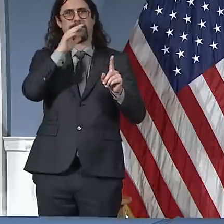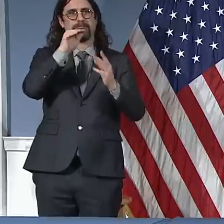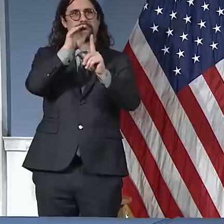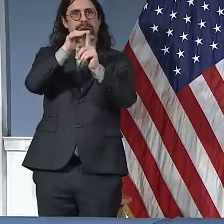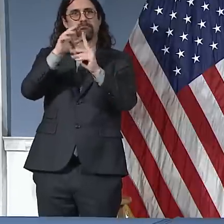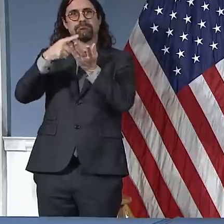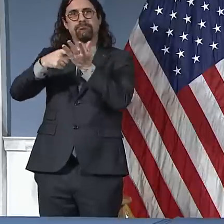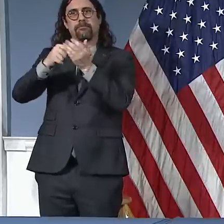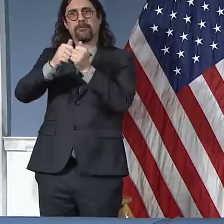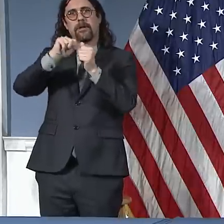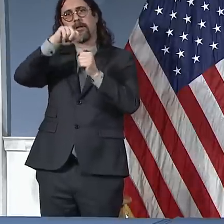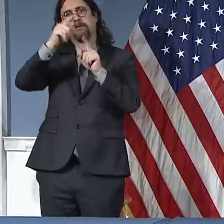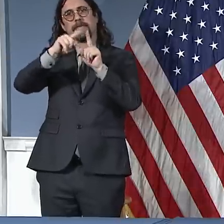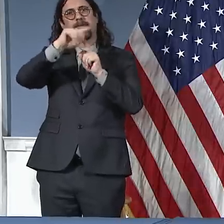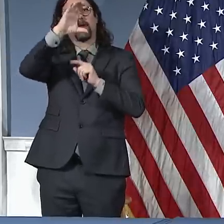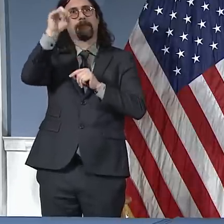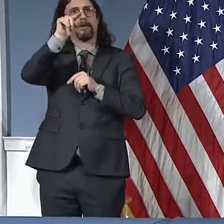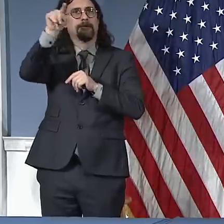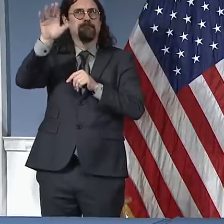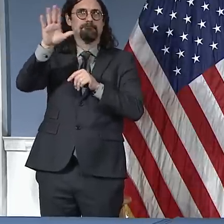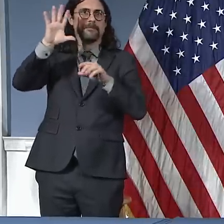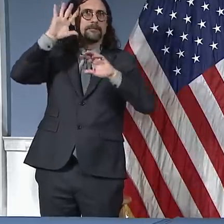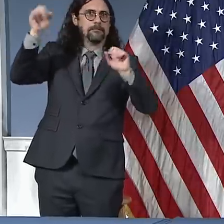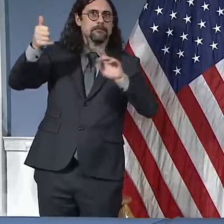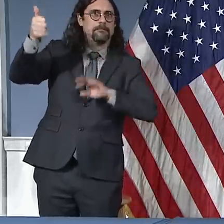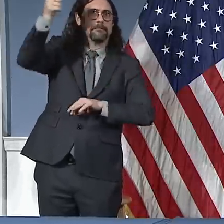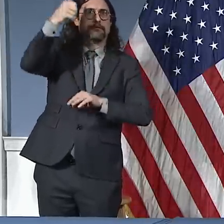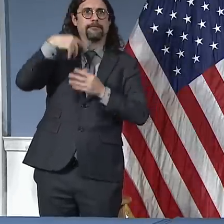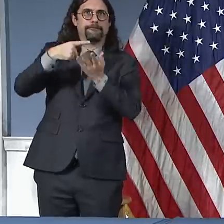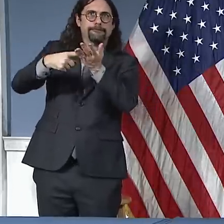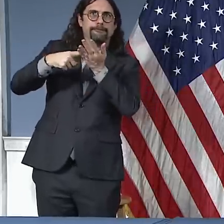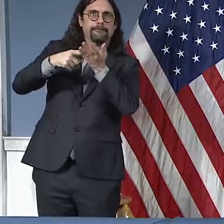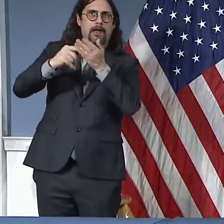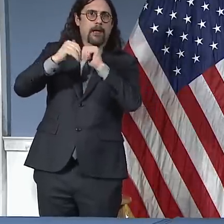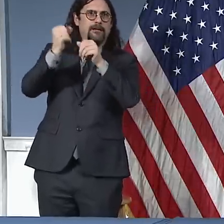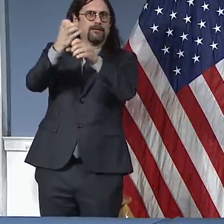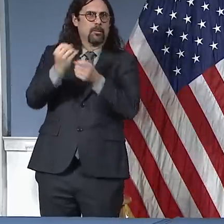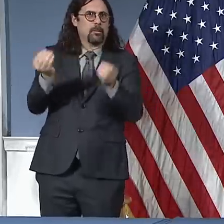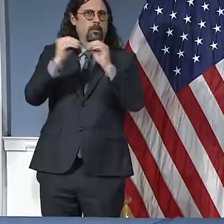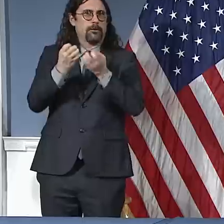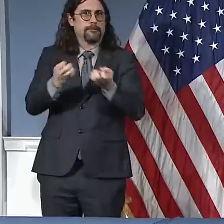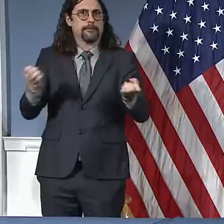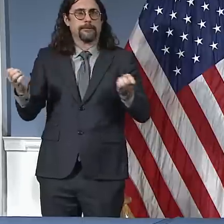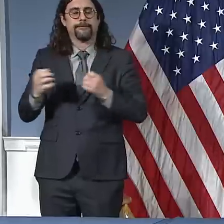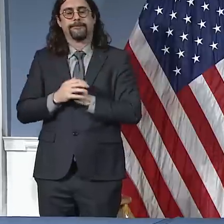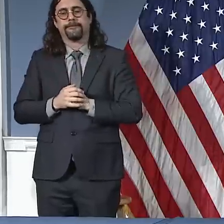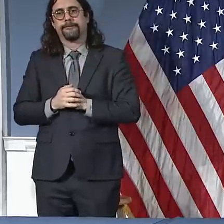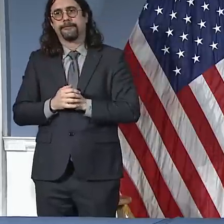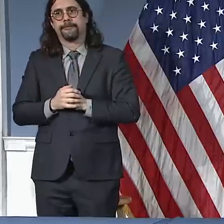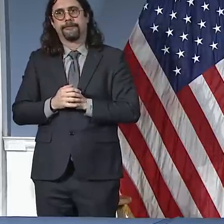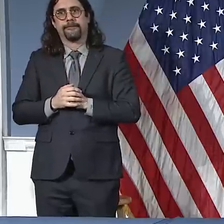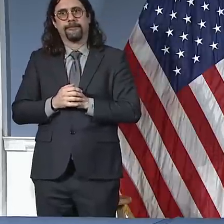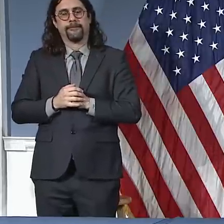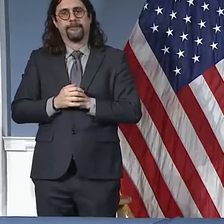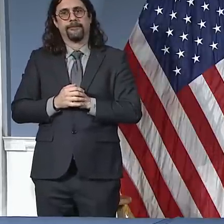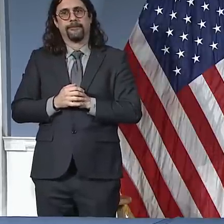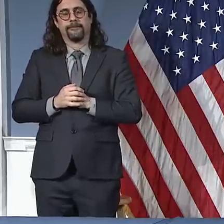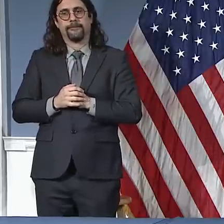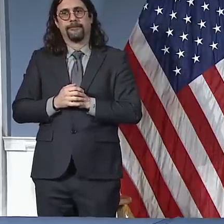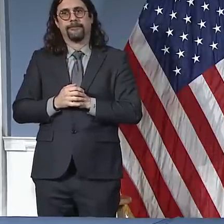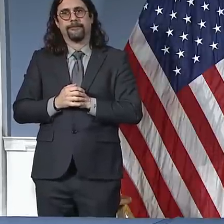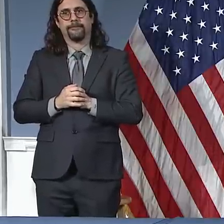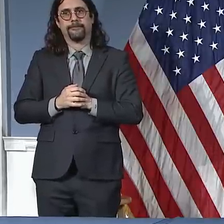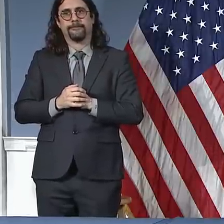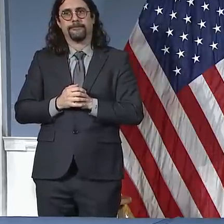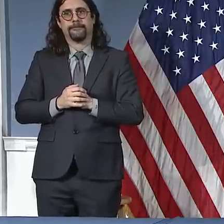I want to make clear to everyone who wants to help, especially if you have even a single ventilator that you